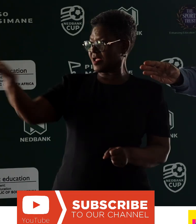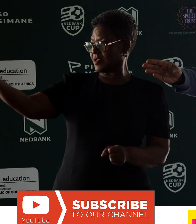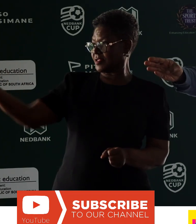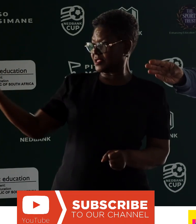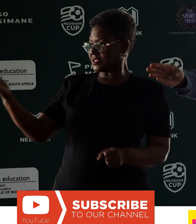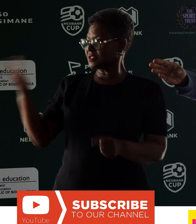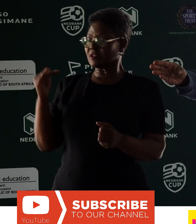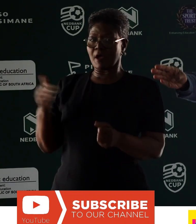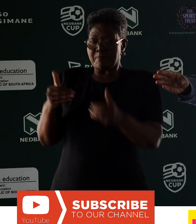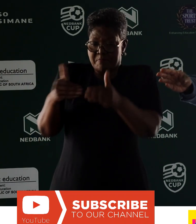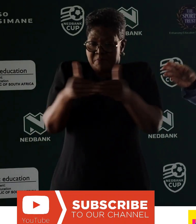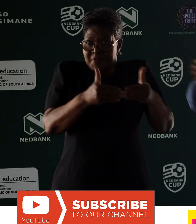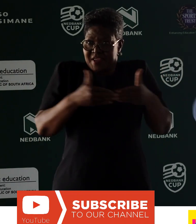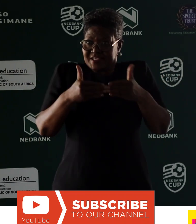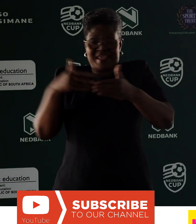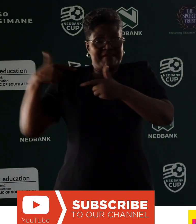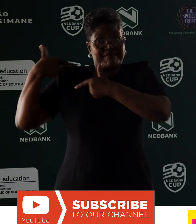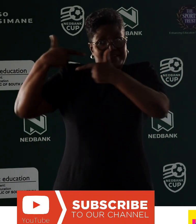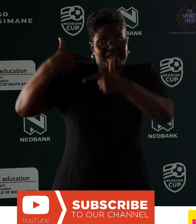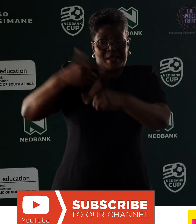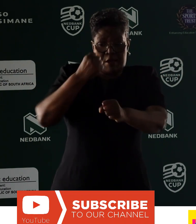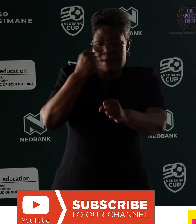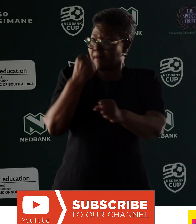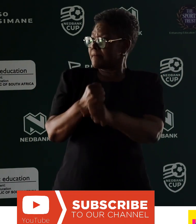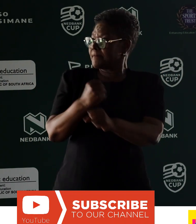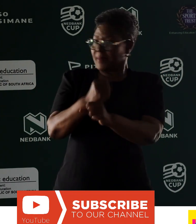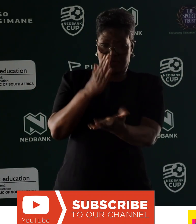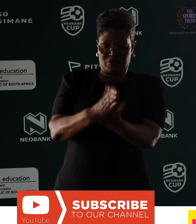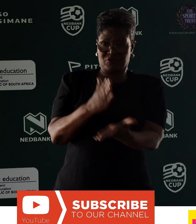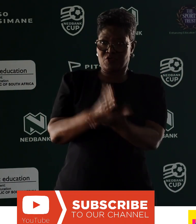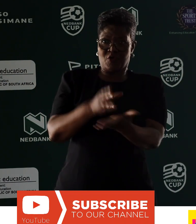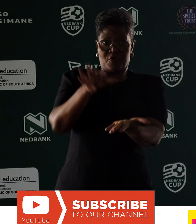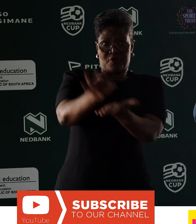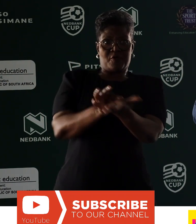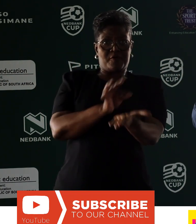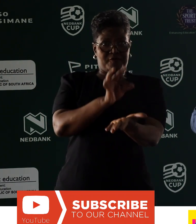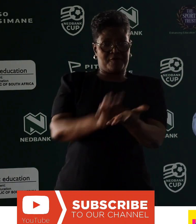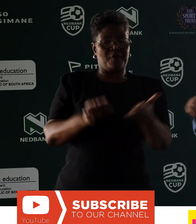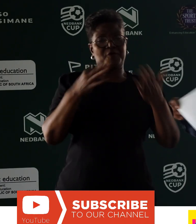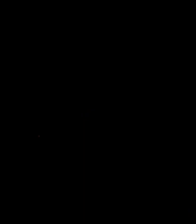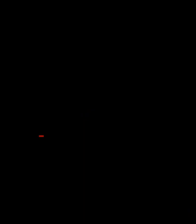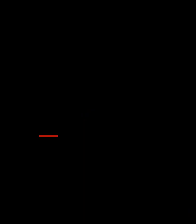legacy and make sure they vote and protect the This the only thing that we meet. Thank you.